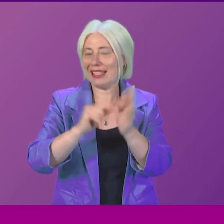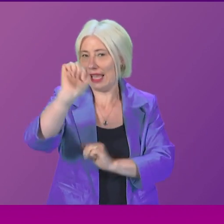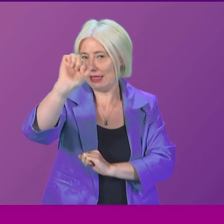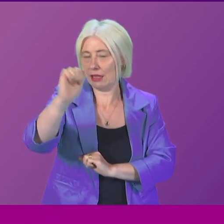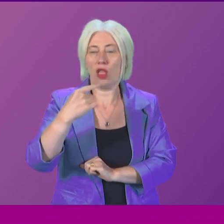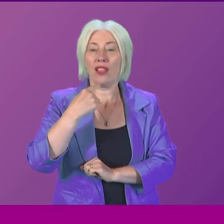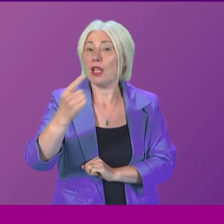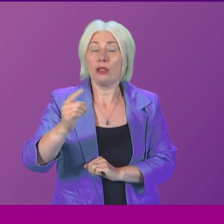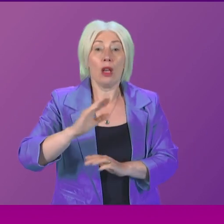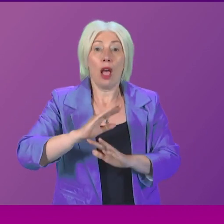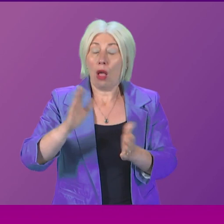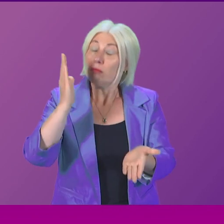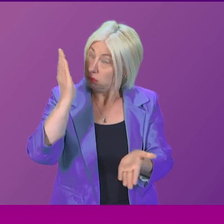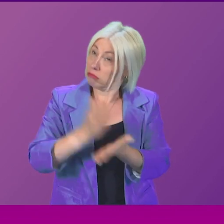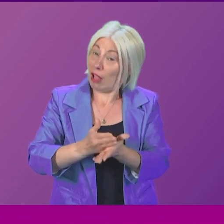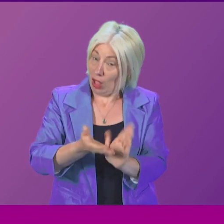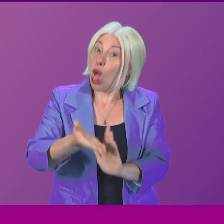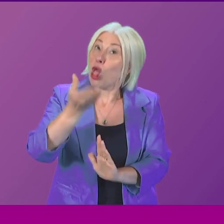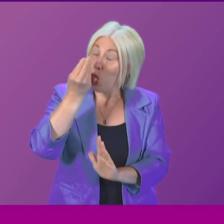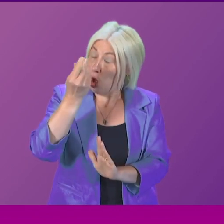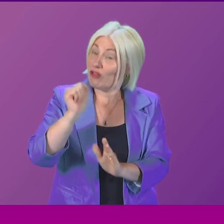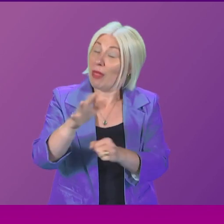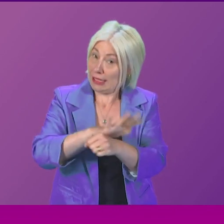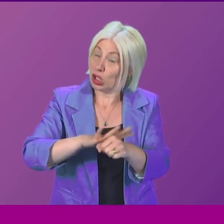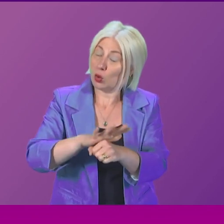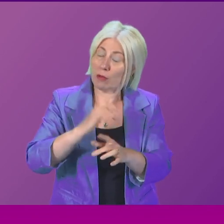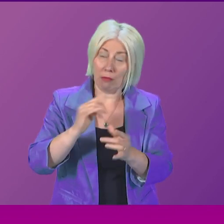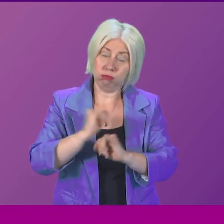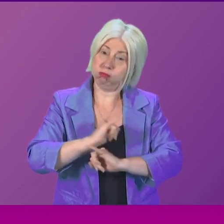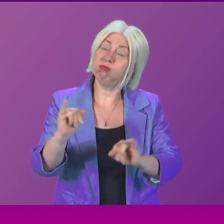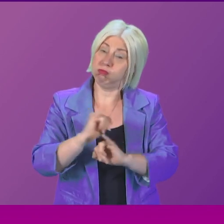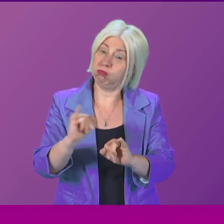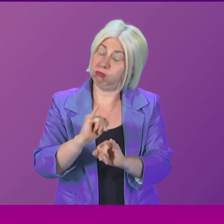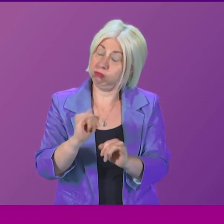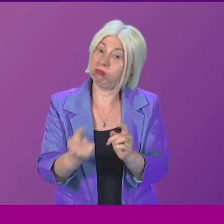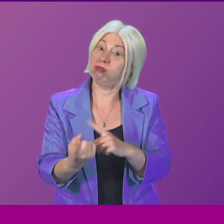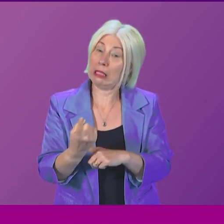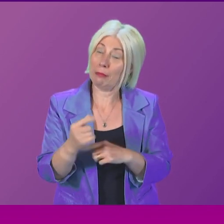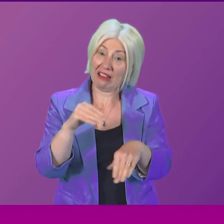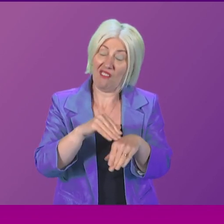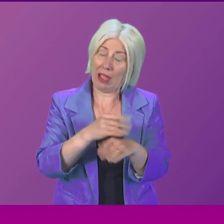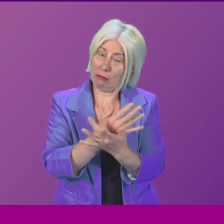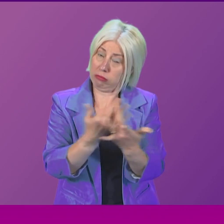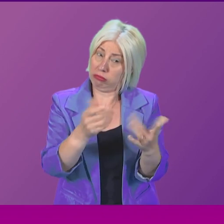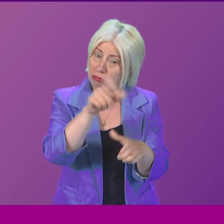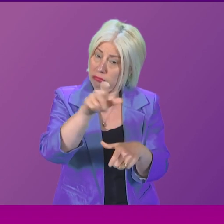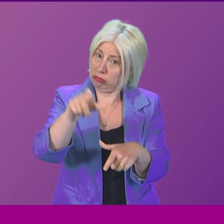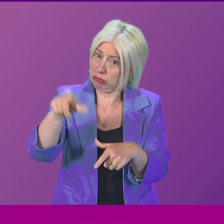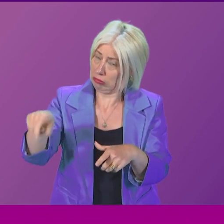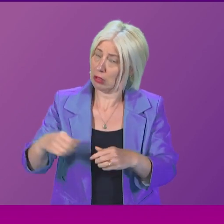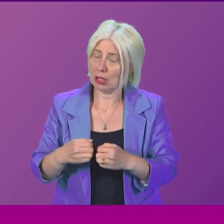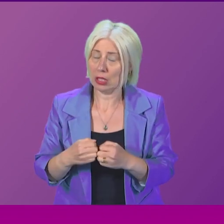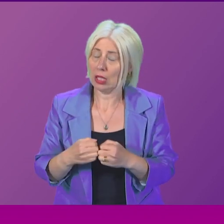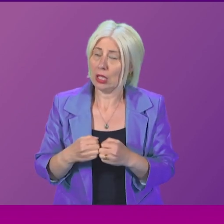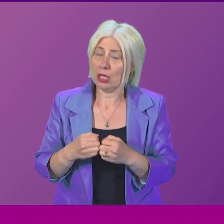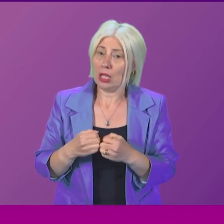that there were not lessons to be learned from the tragic case that has affected so many victims, including Ms Rose